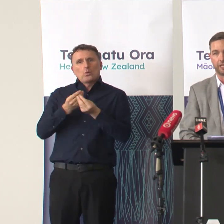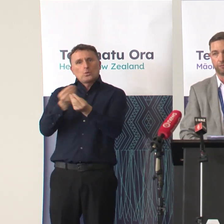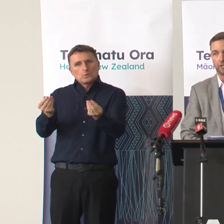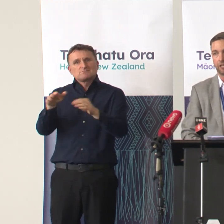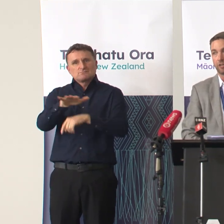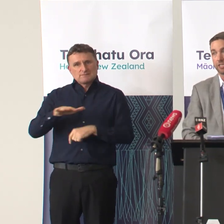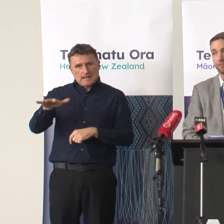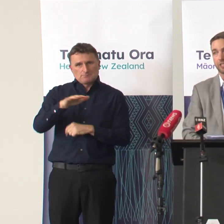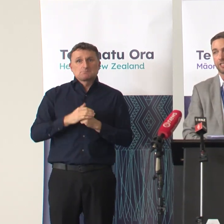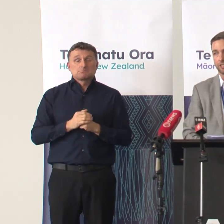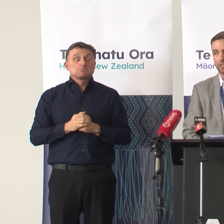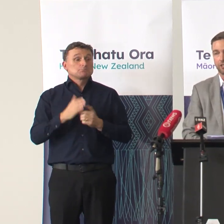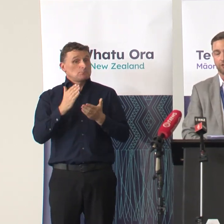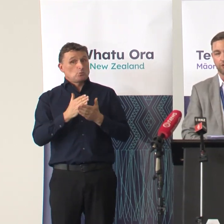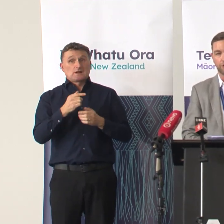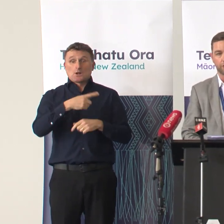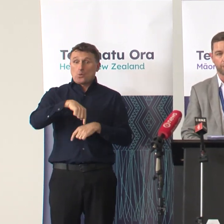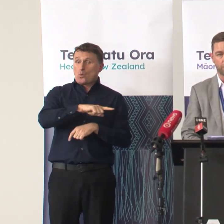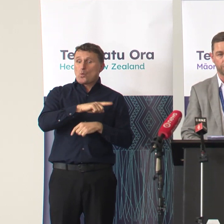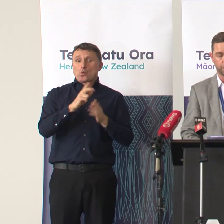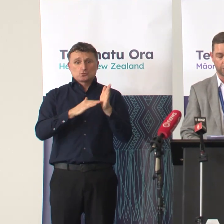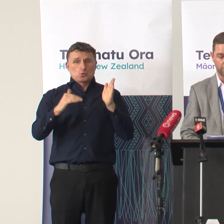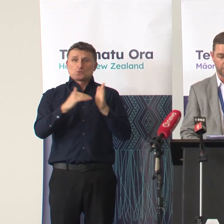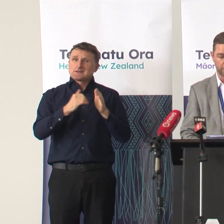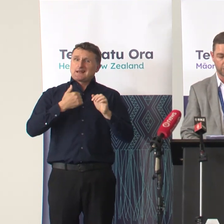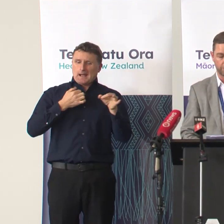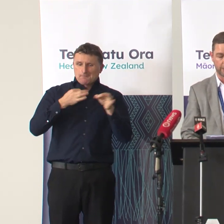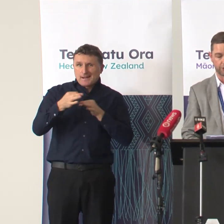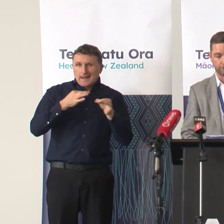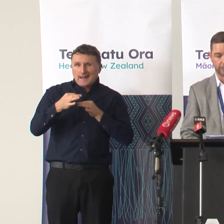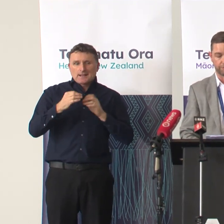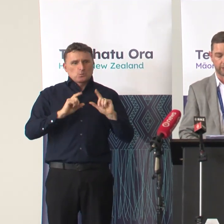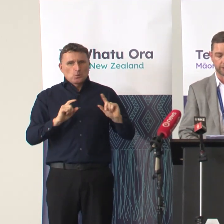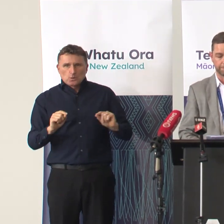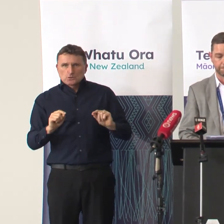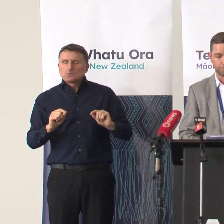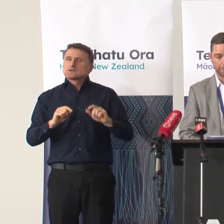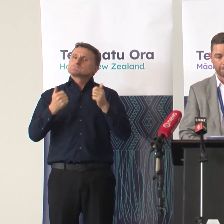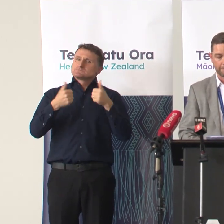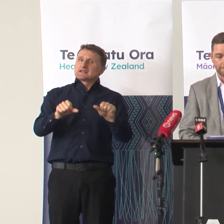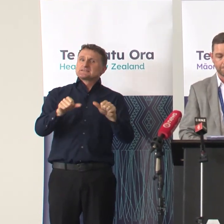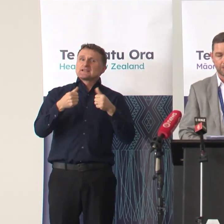significant effort and relative success of the New Zealand approach to COVID-19 over the last two and a half years.